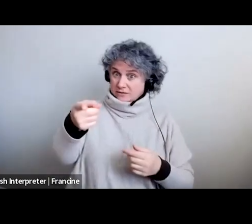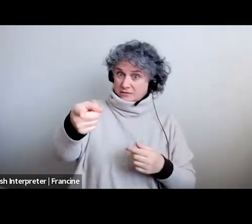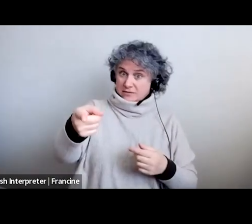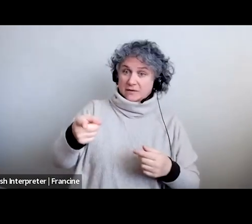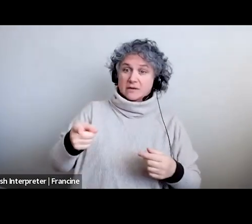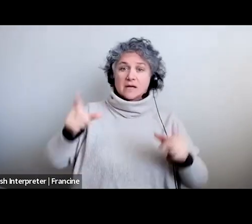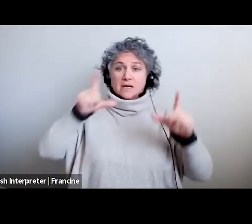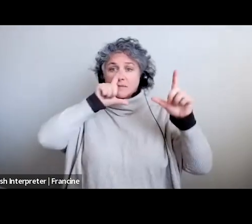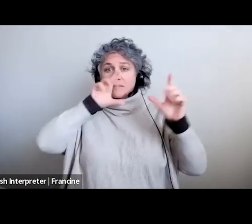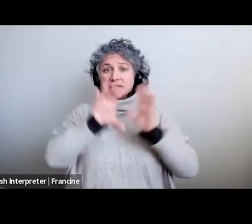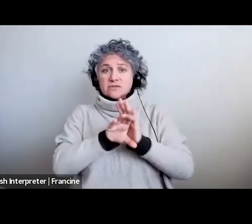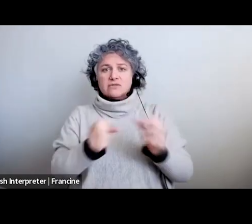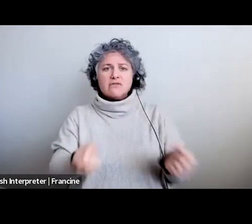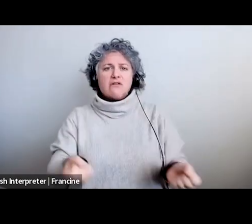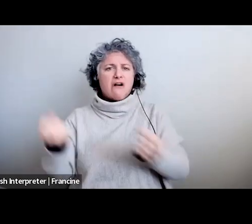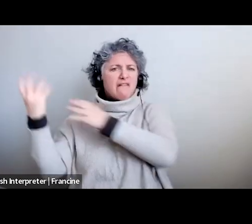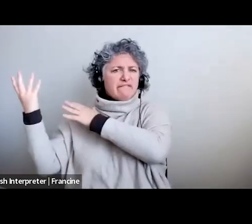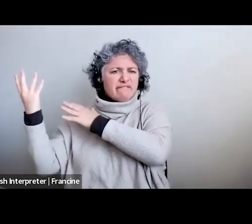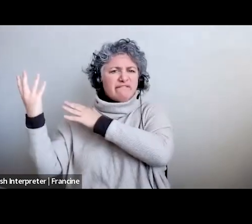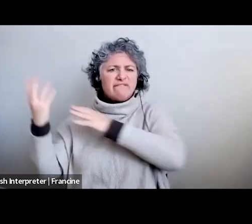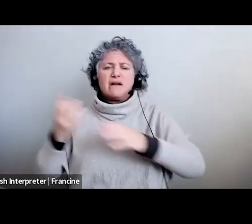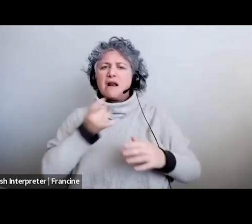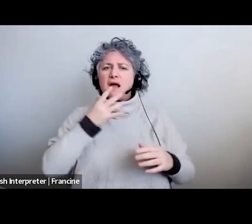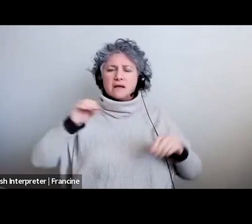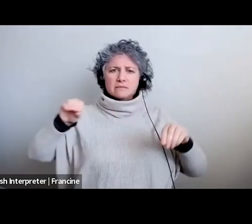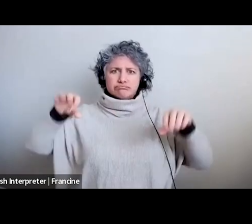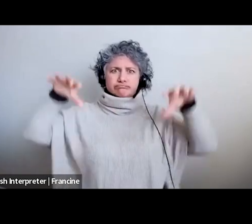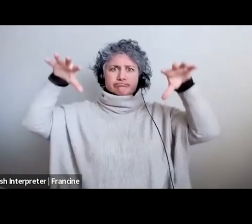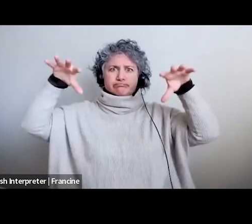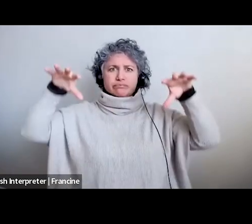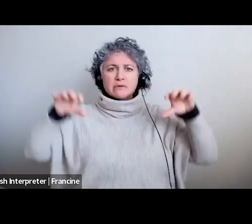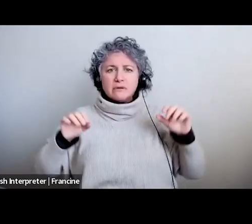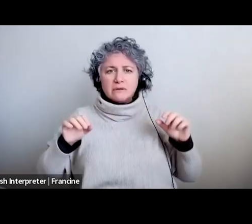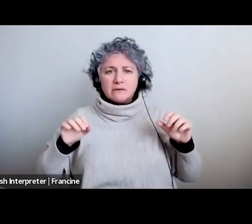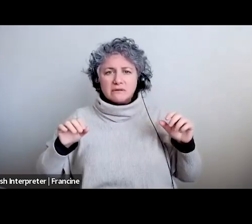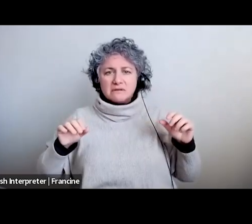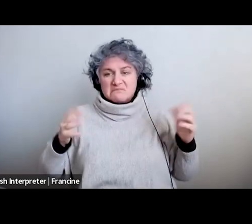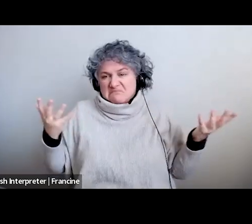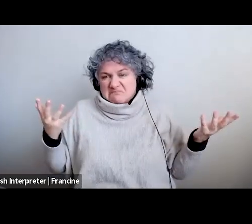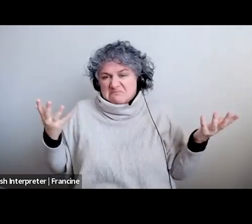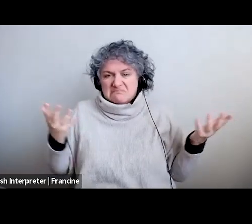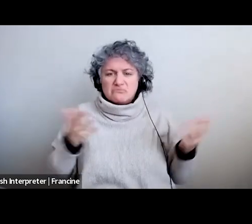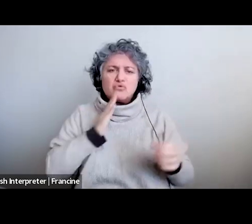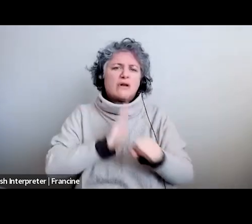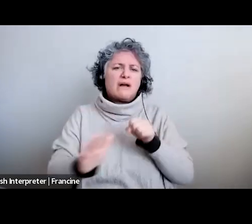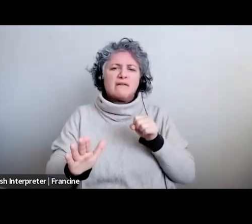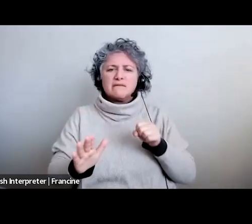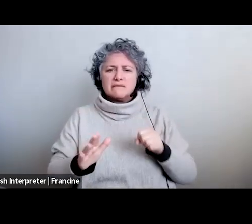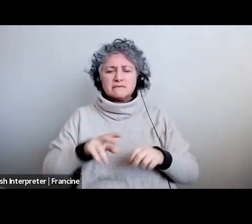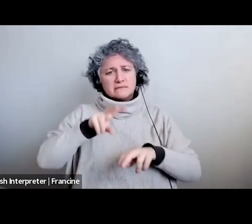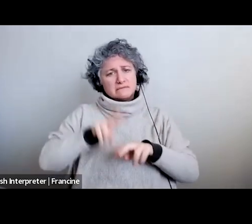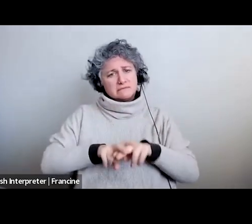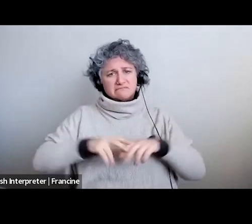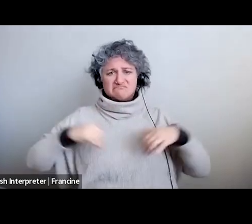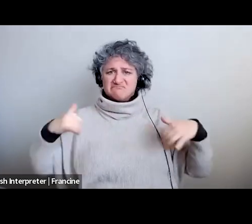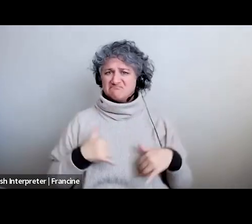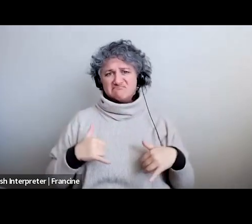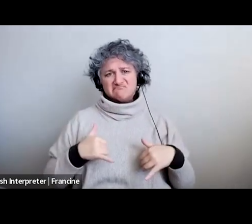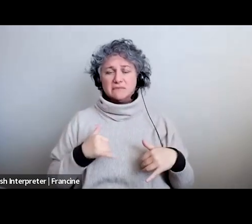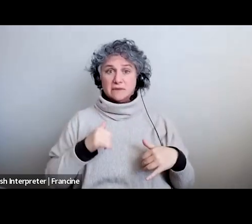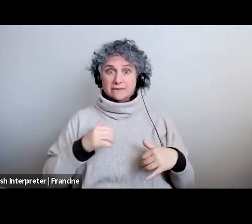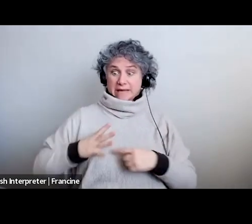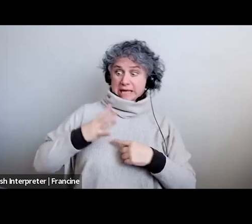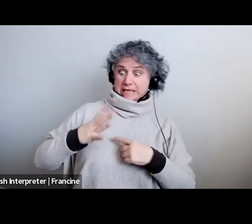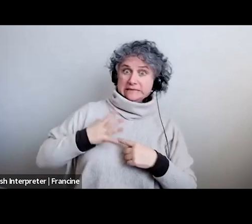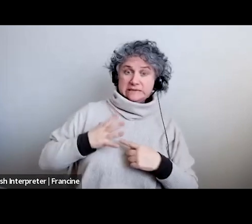down that picture and that's that's good enough that's that's all you really need to do it doesn't it doesn't need to be fancy